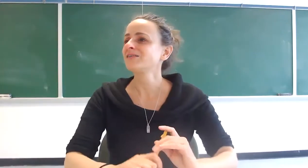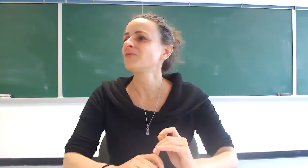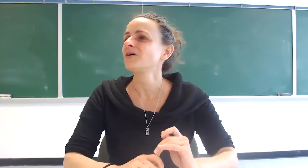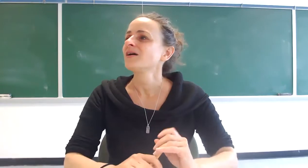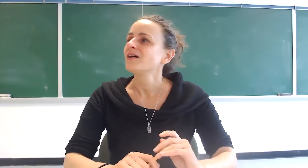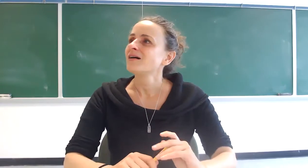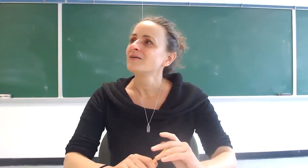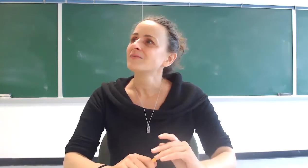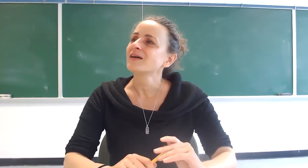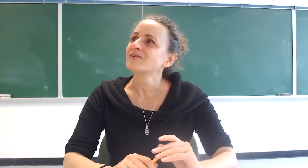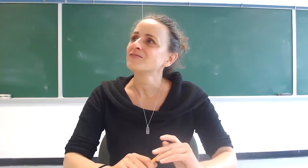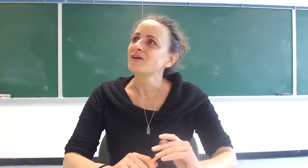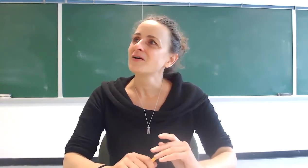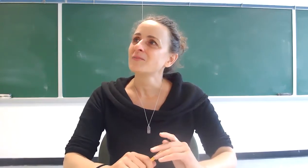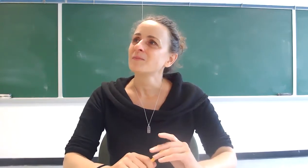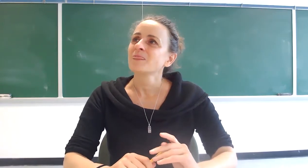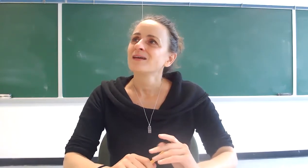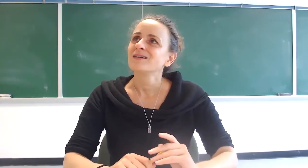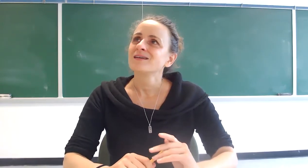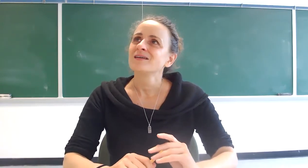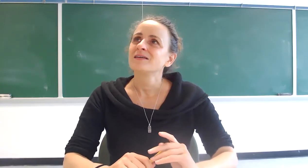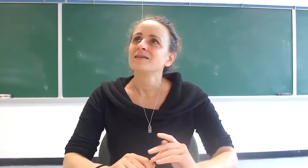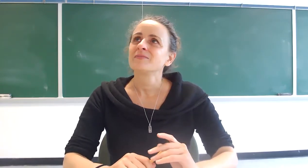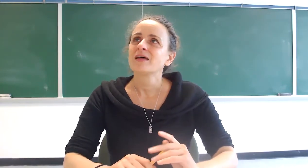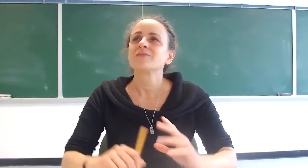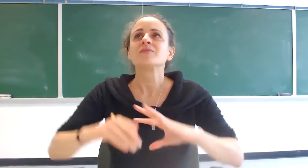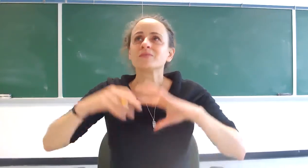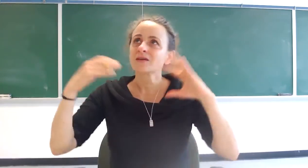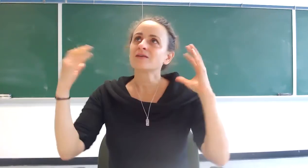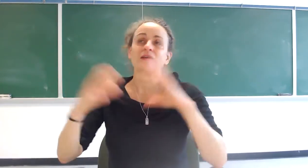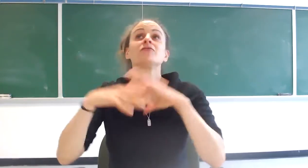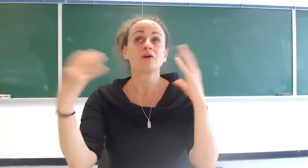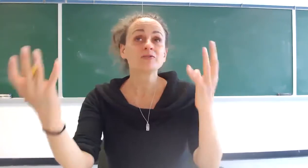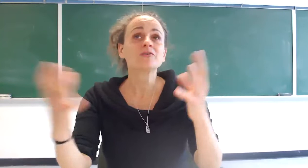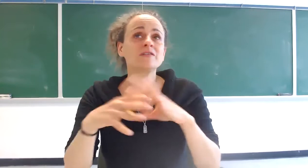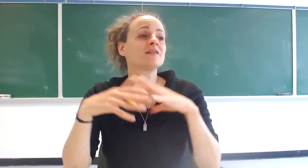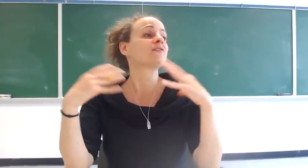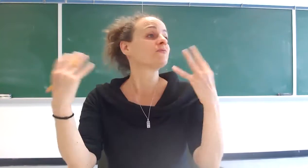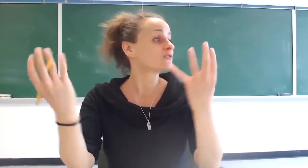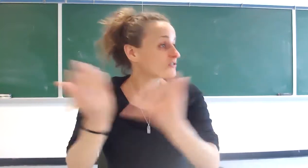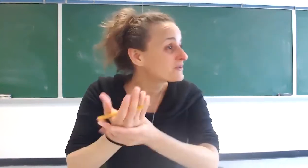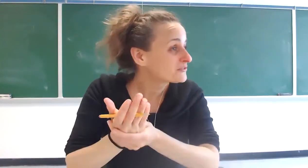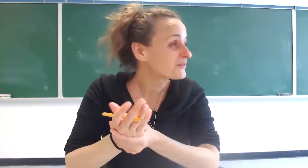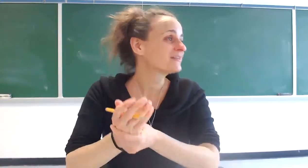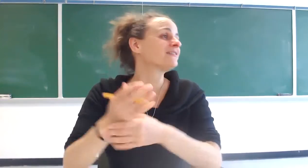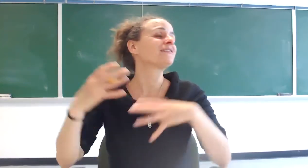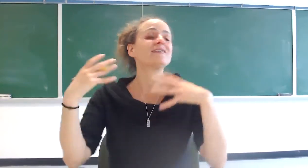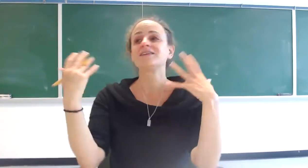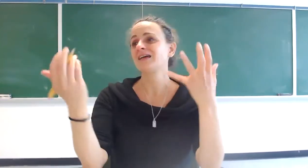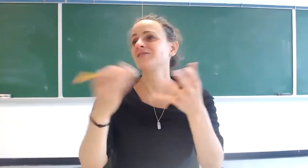more um kind of um and if you're also interested in the subversion of patriarchy this is the class for